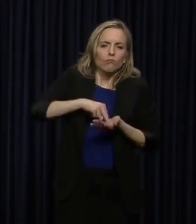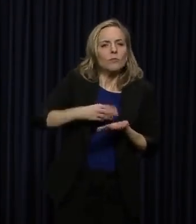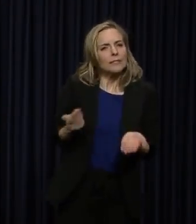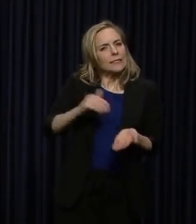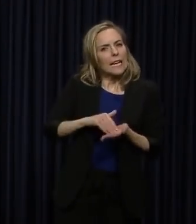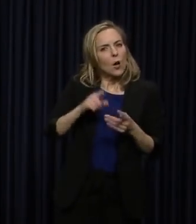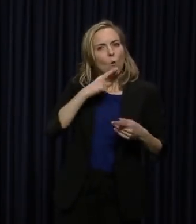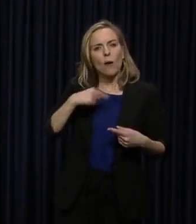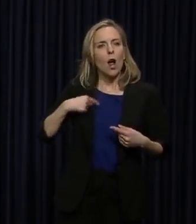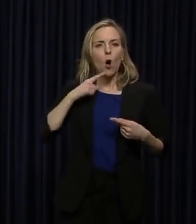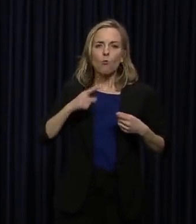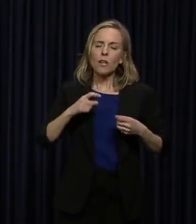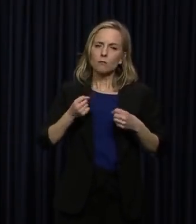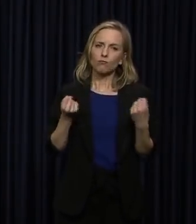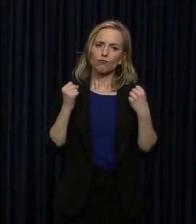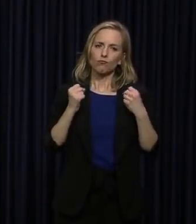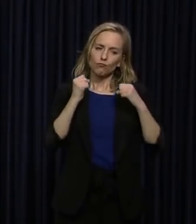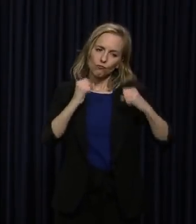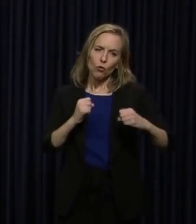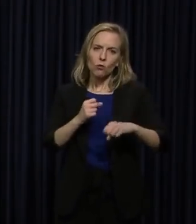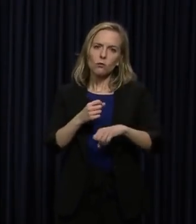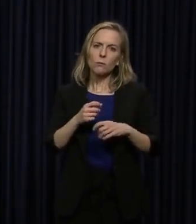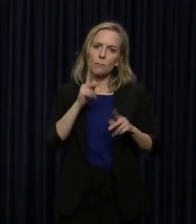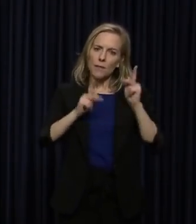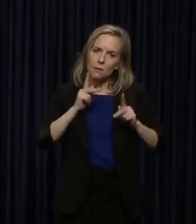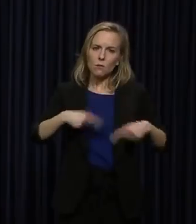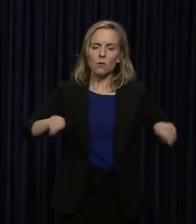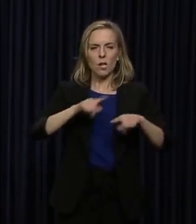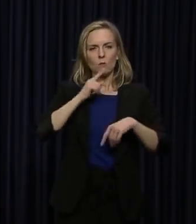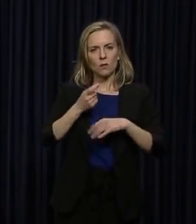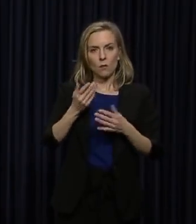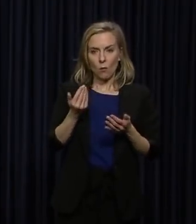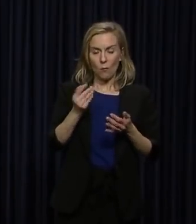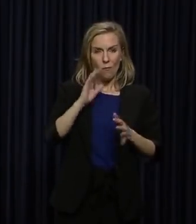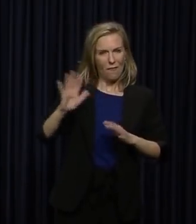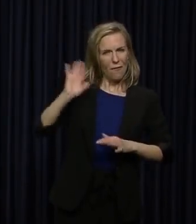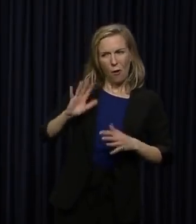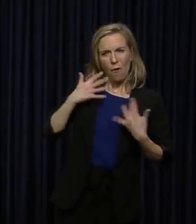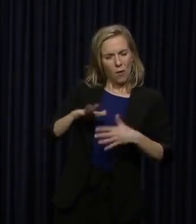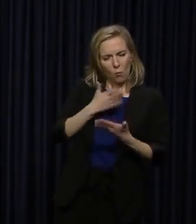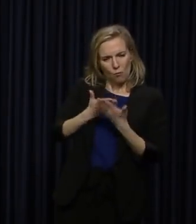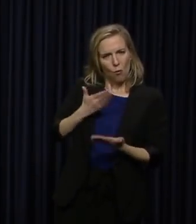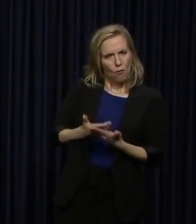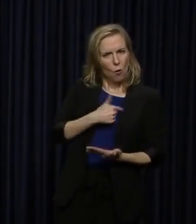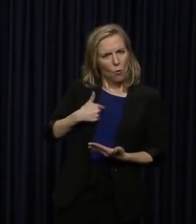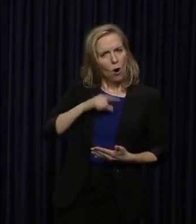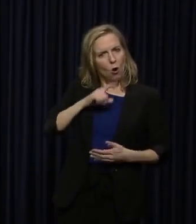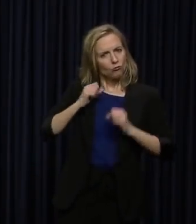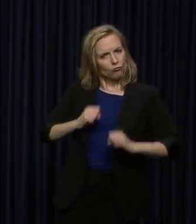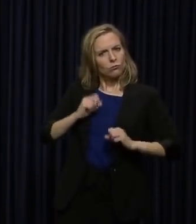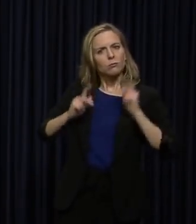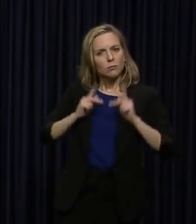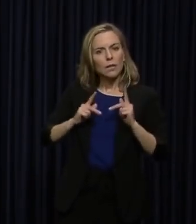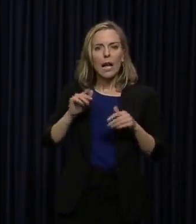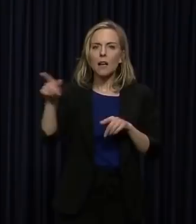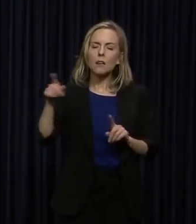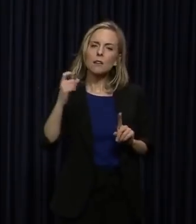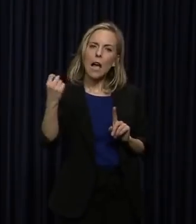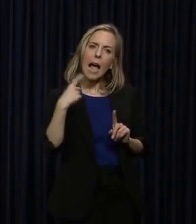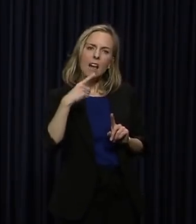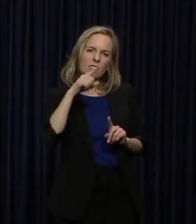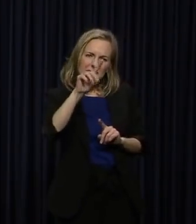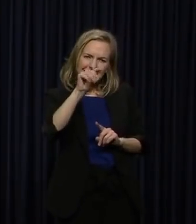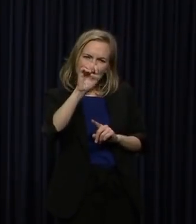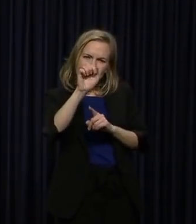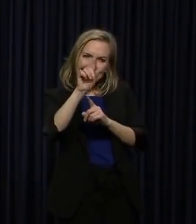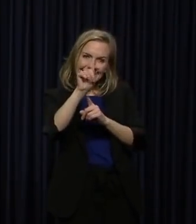rebuilt. We are a resilient people. We've proven it time and time again. We're going to prove it here too. And how will that work with takeout? Because it